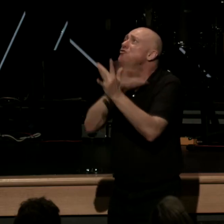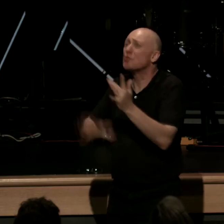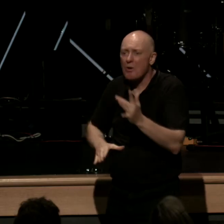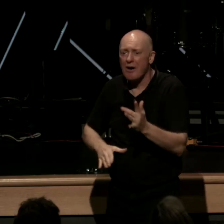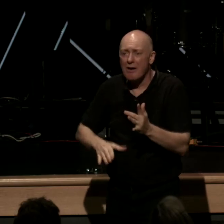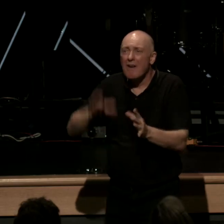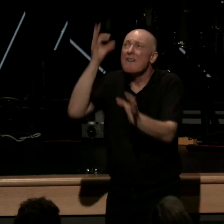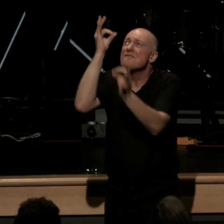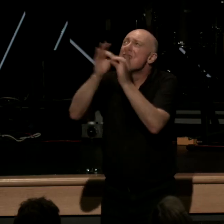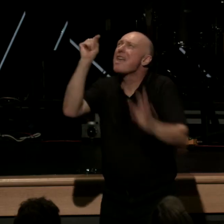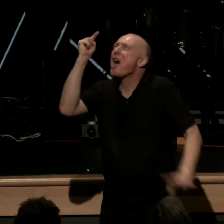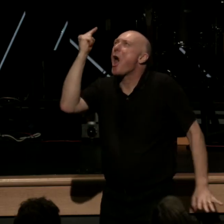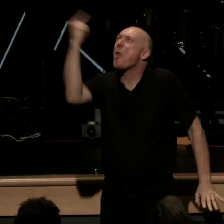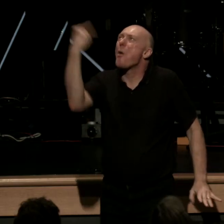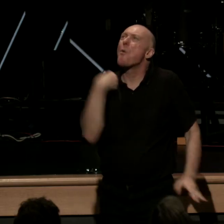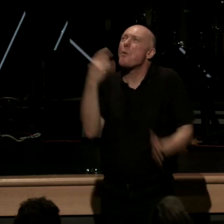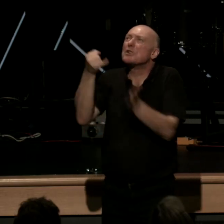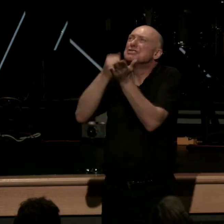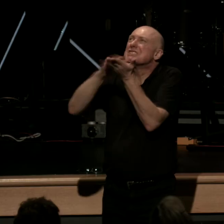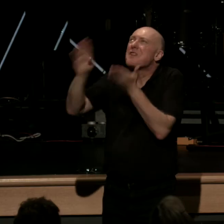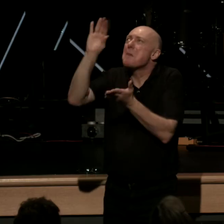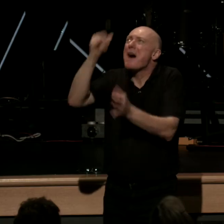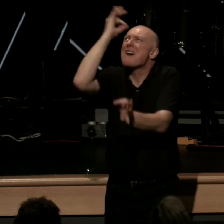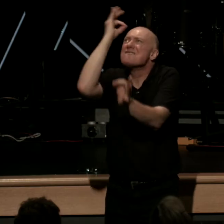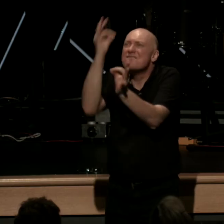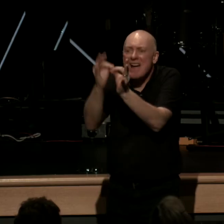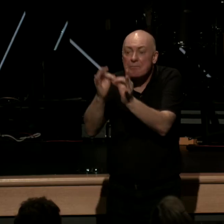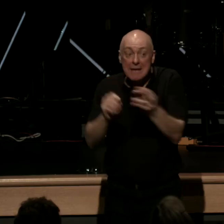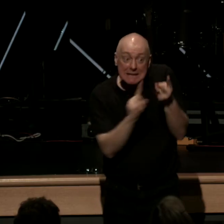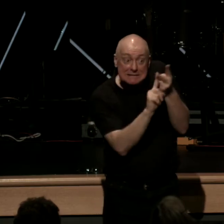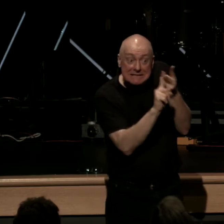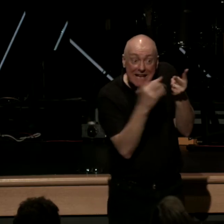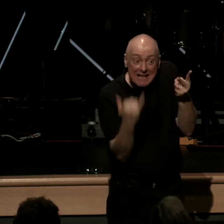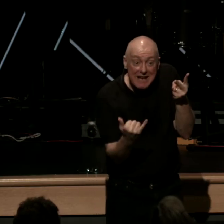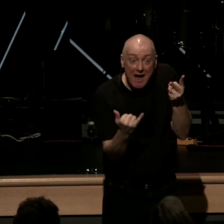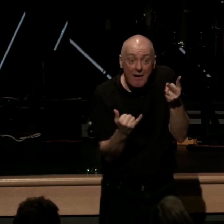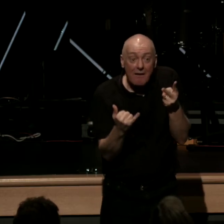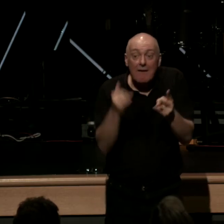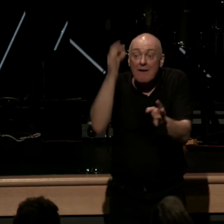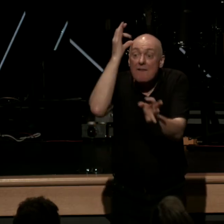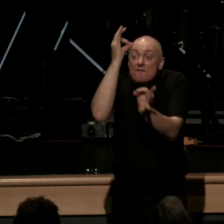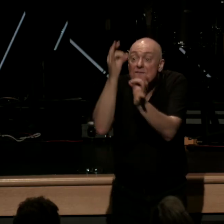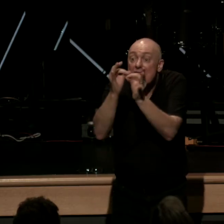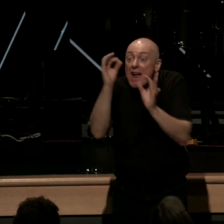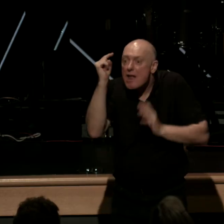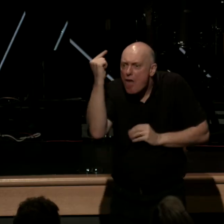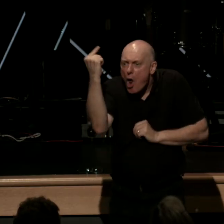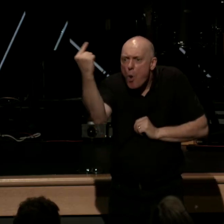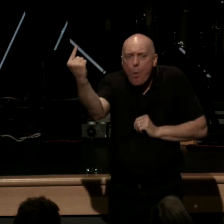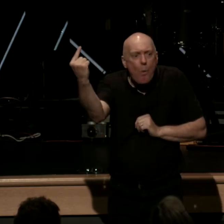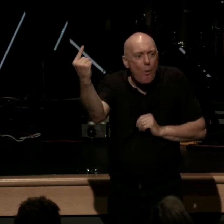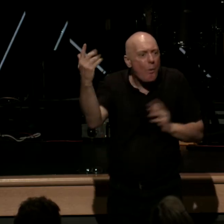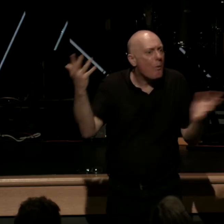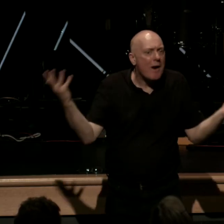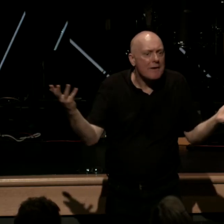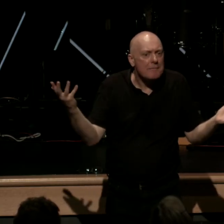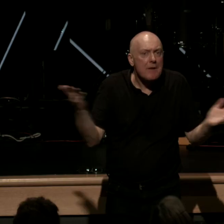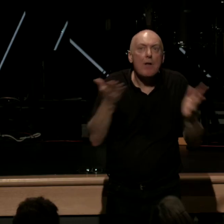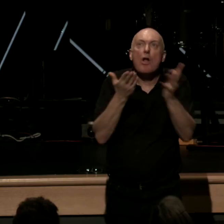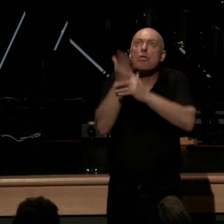fide loved ones we are justified by faith secondly sola fide sola fide this through Christ and into